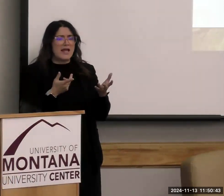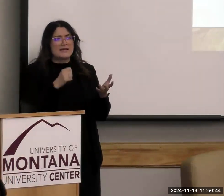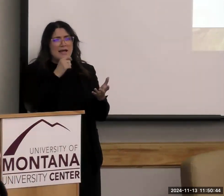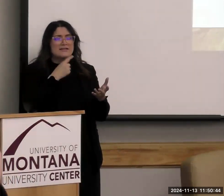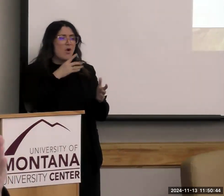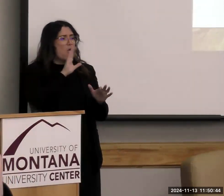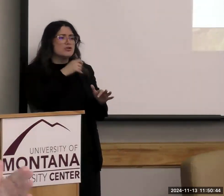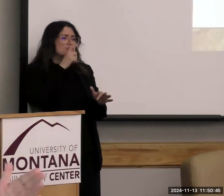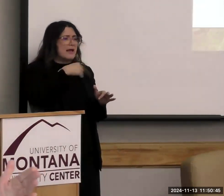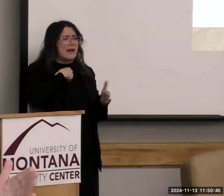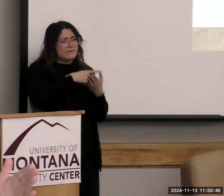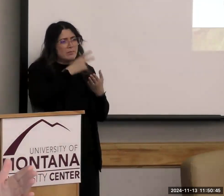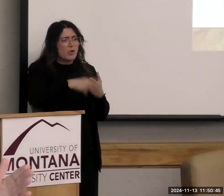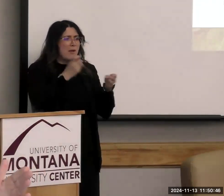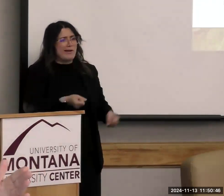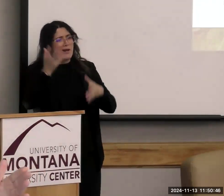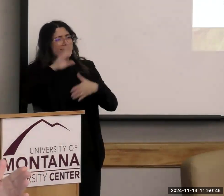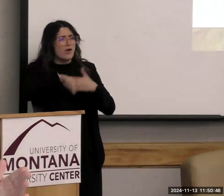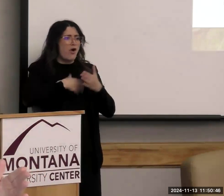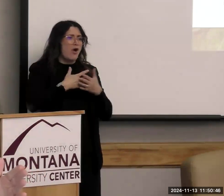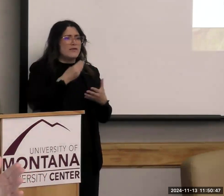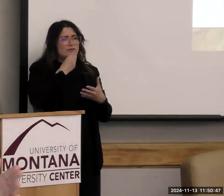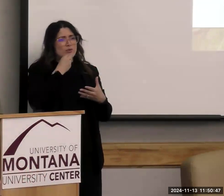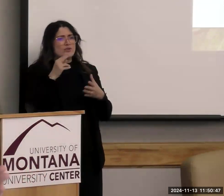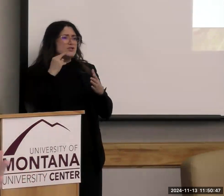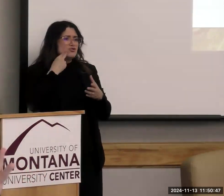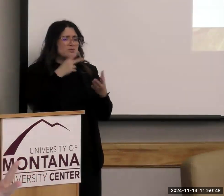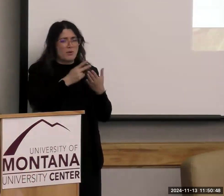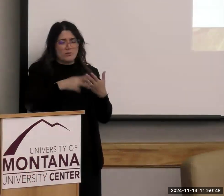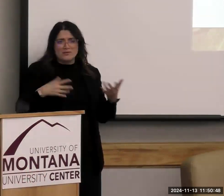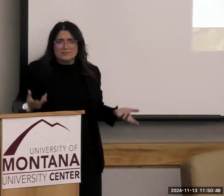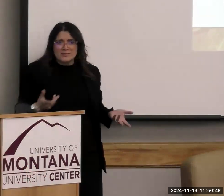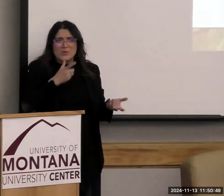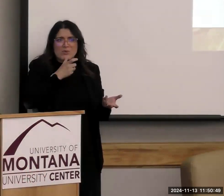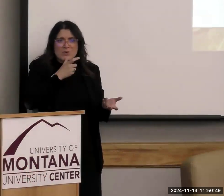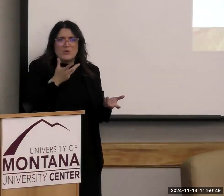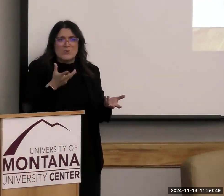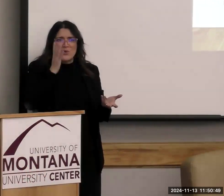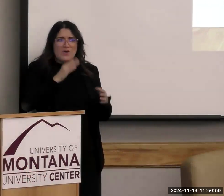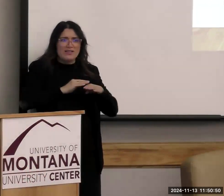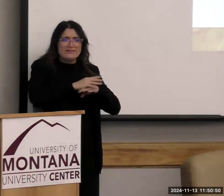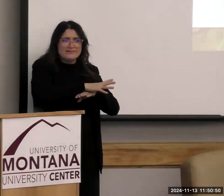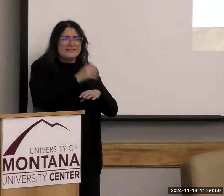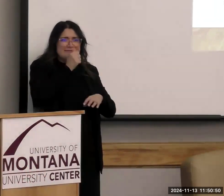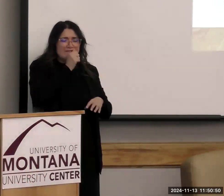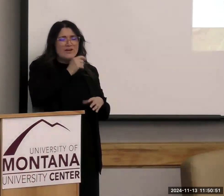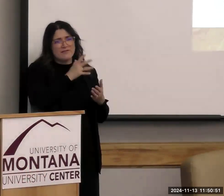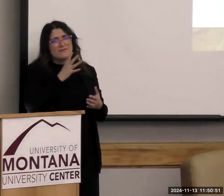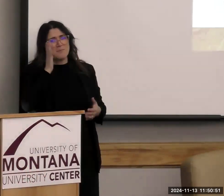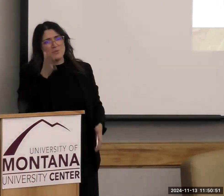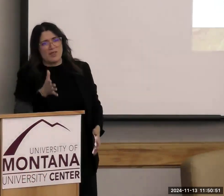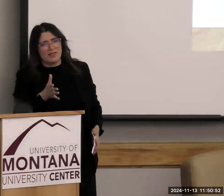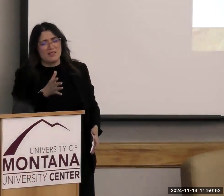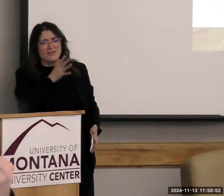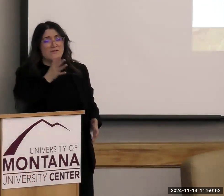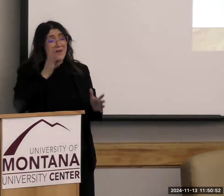programs. I'd like to get rid of all the food and nutrition programs. Well, who's going, the farmers are the ones who are going to suffer as well as